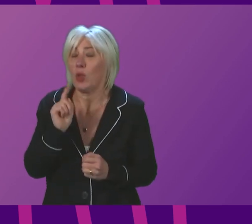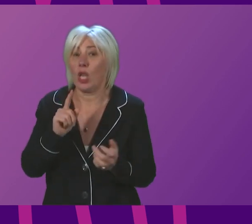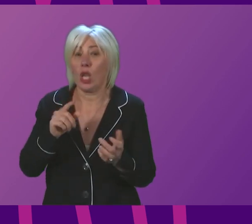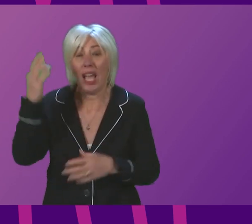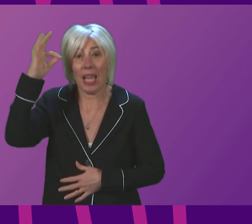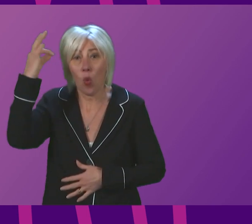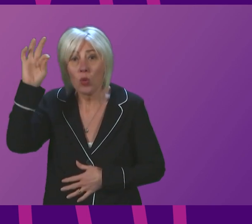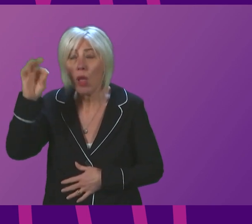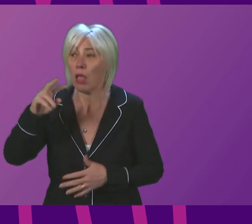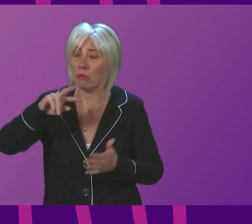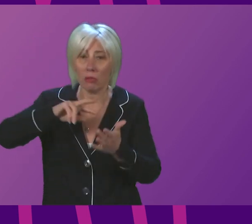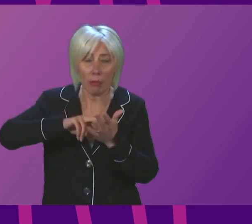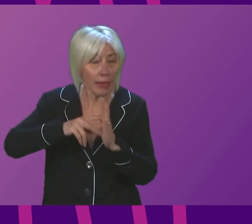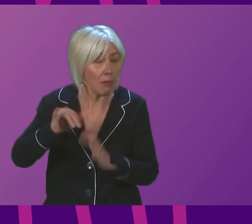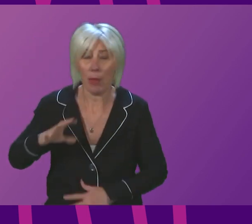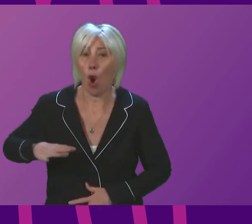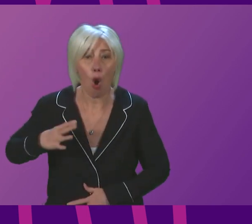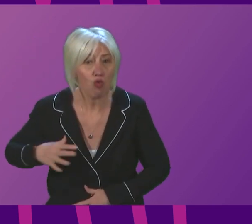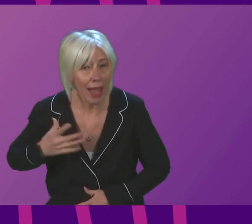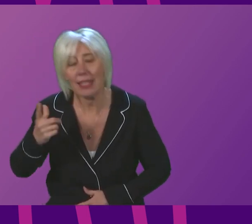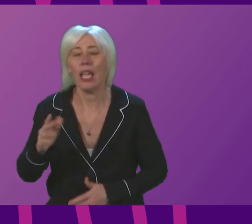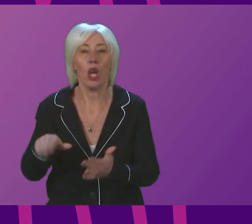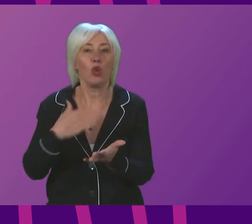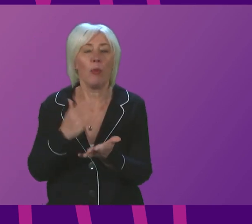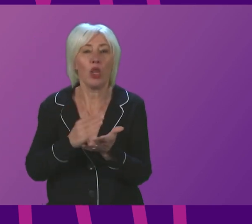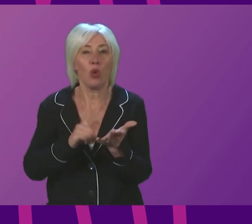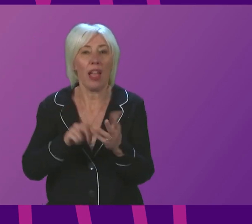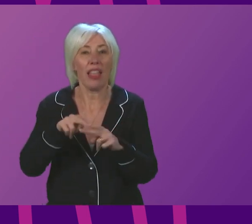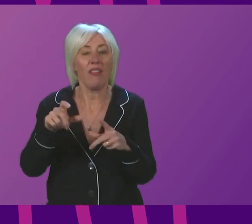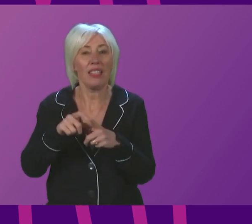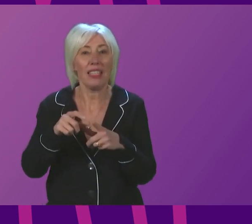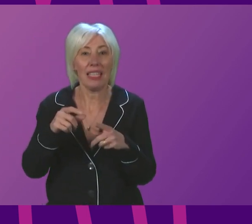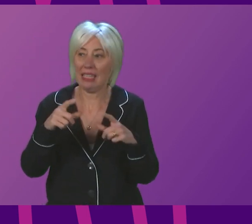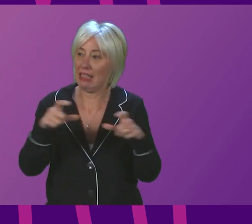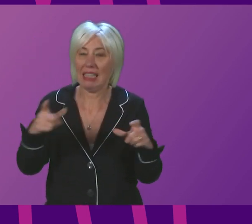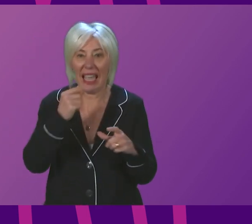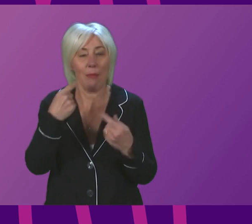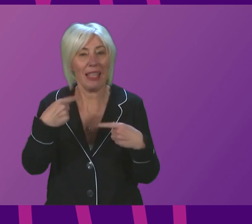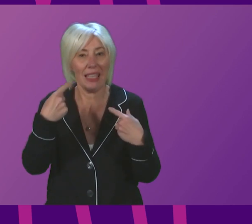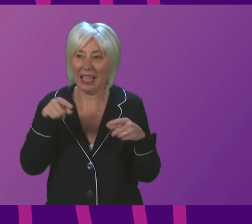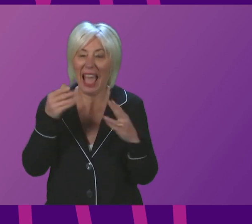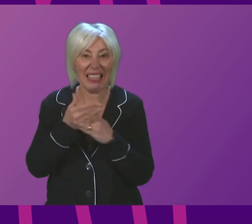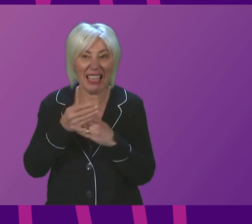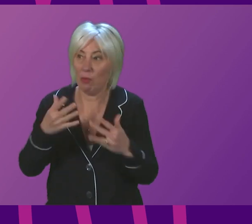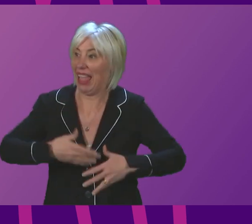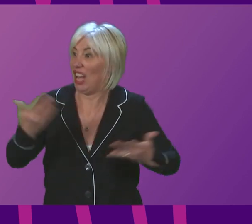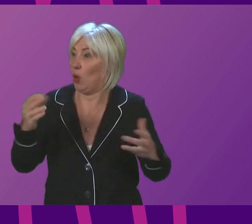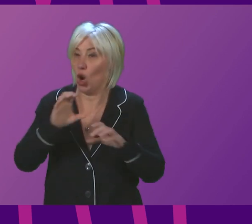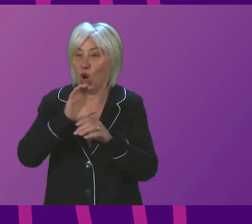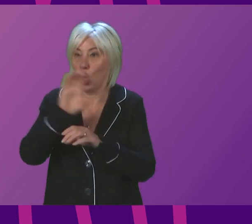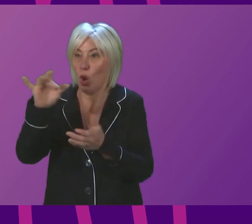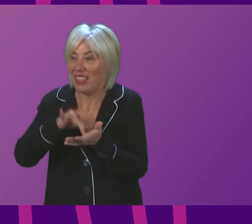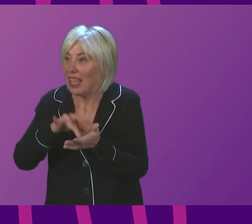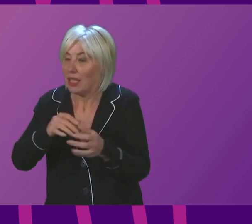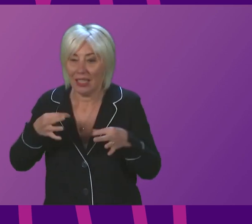and I'm sure some of them are doing it already, to make lateral flow devices accessible in shopping centres, garages, garden